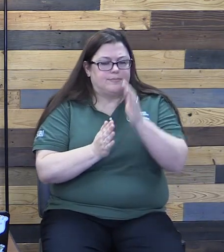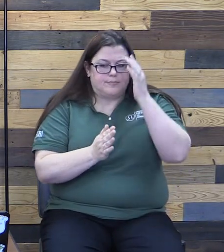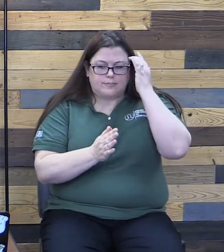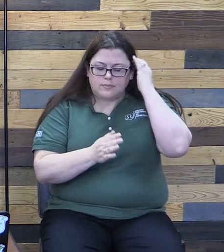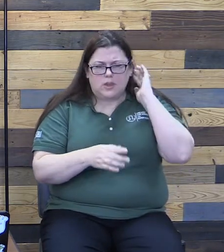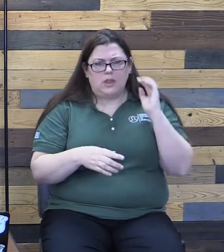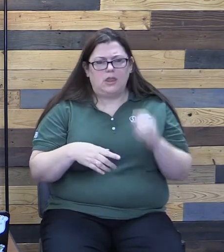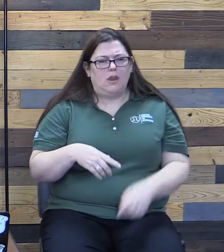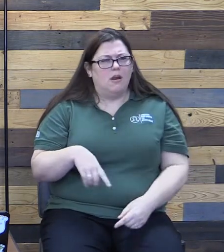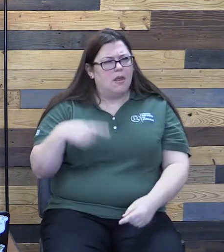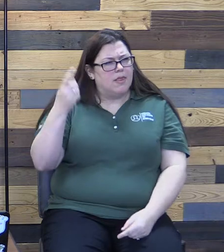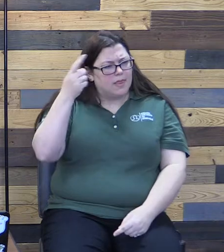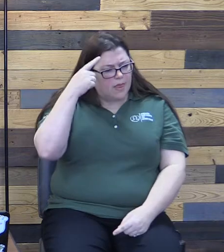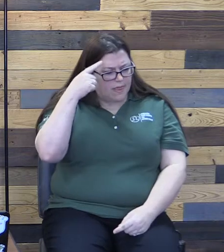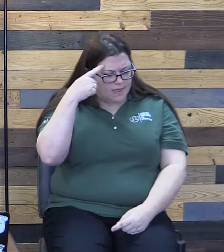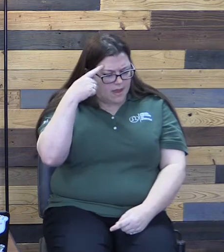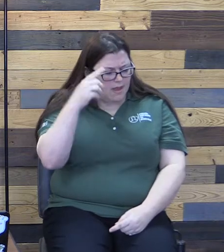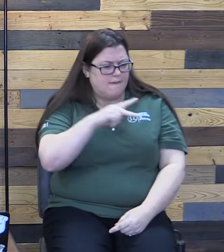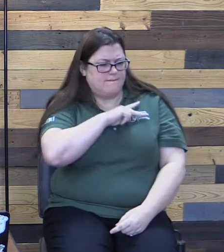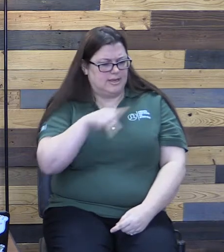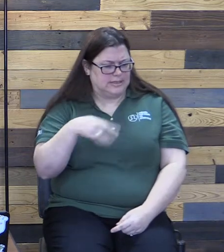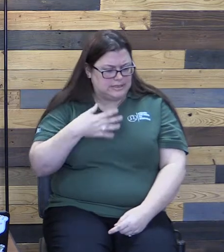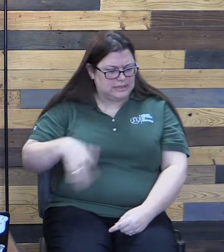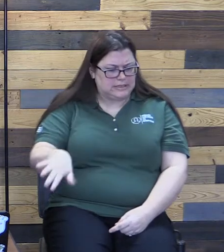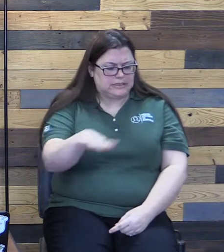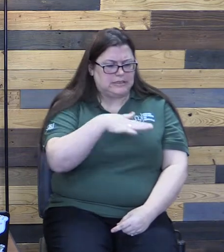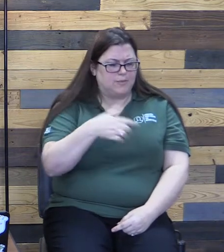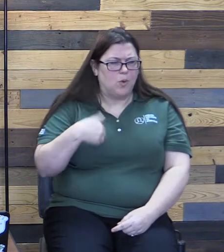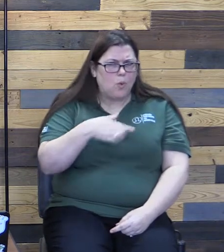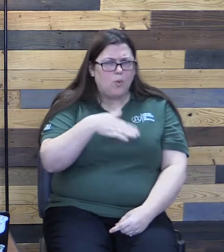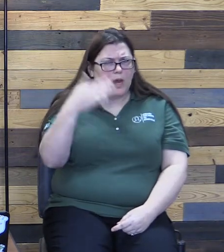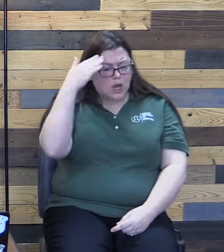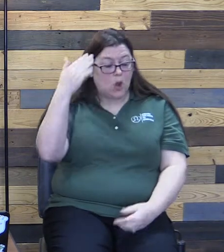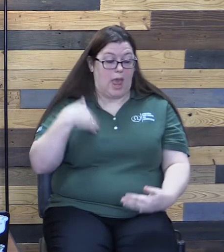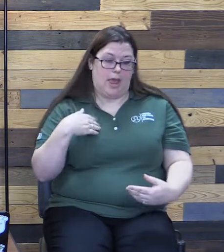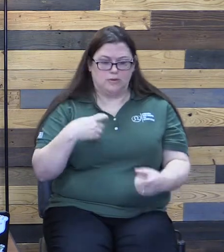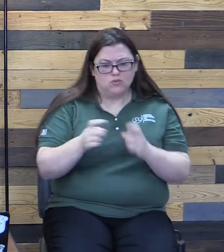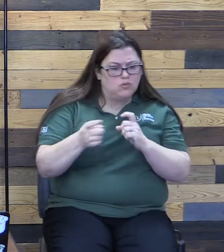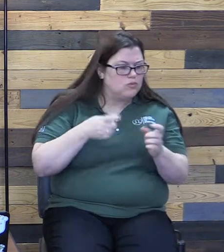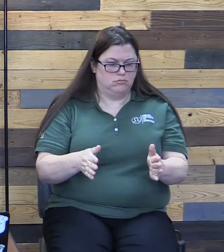The thought of a kingdom, we know that a kingdom has a ruler,